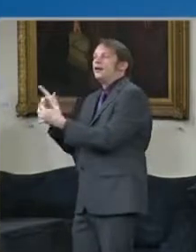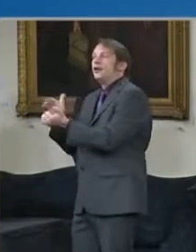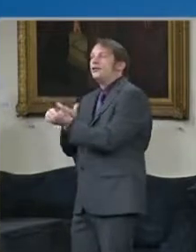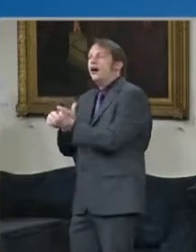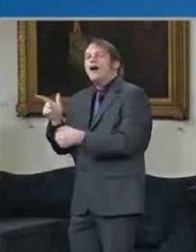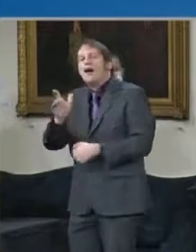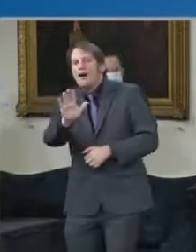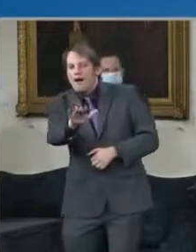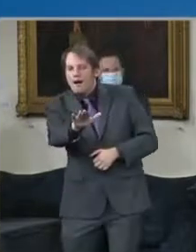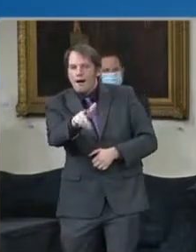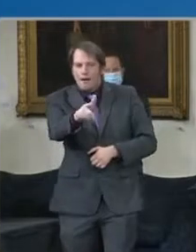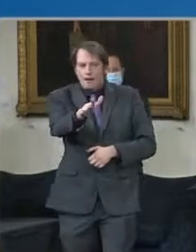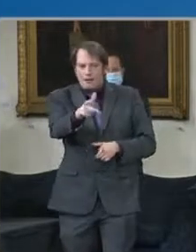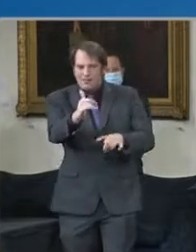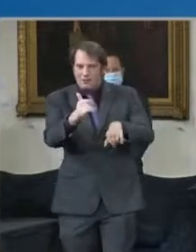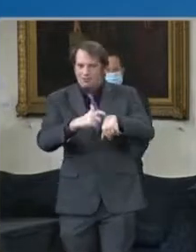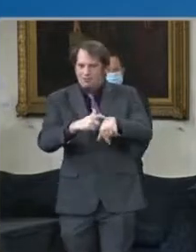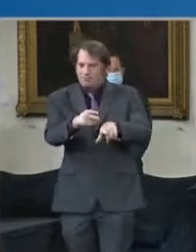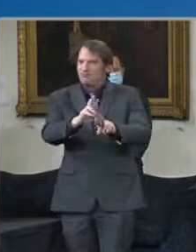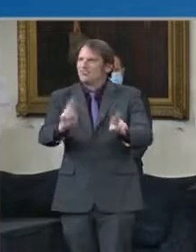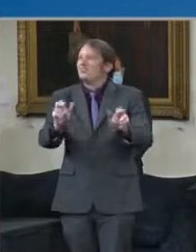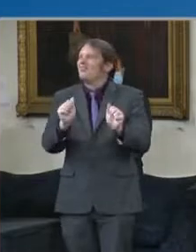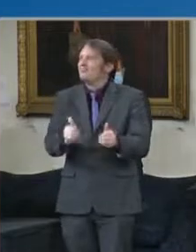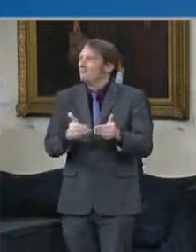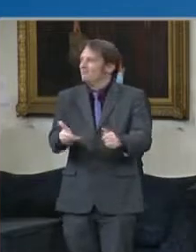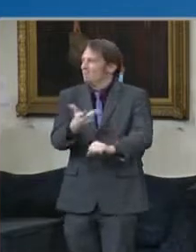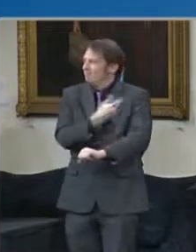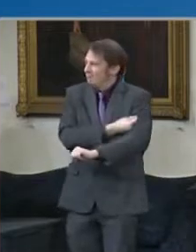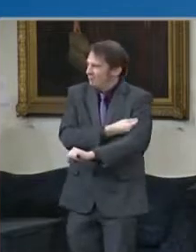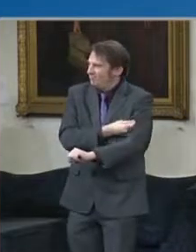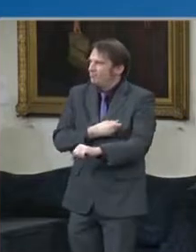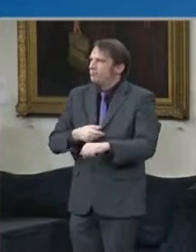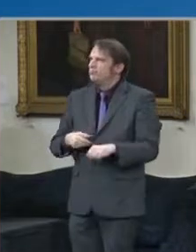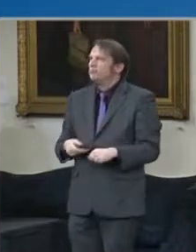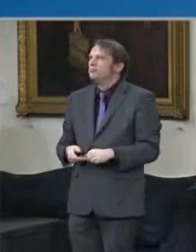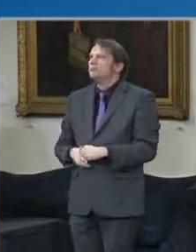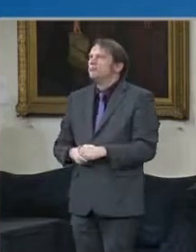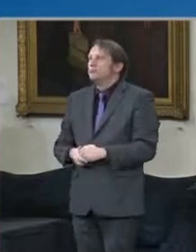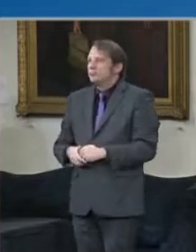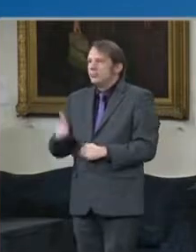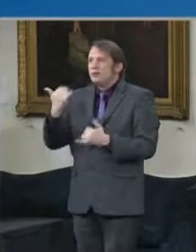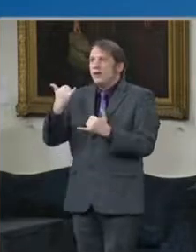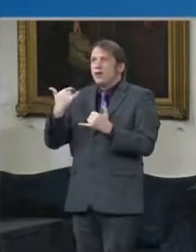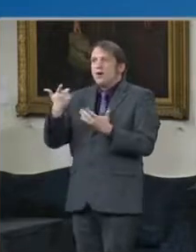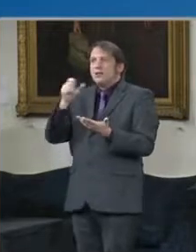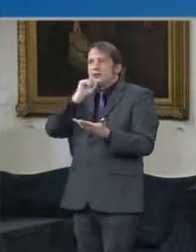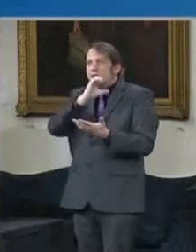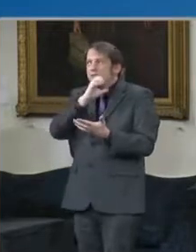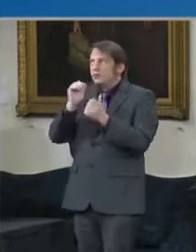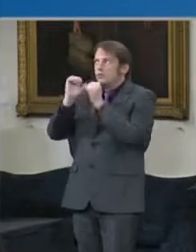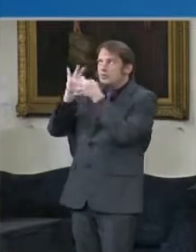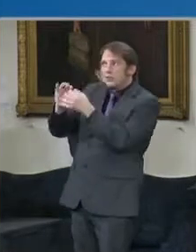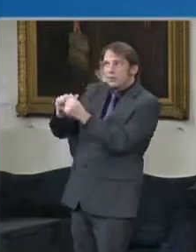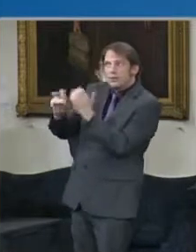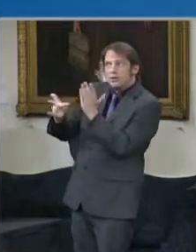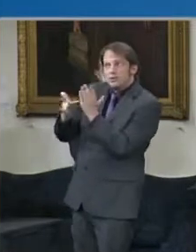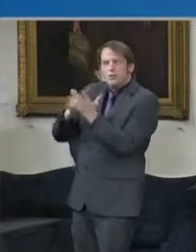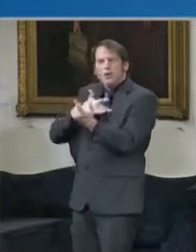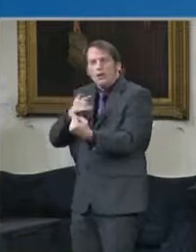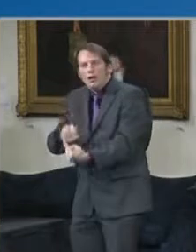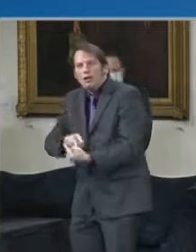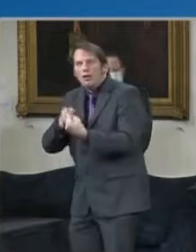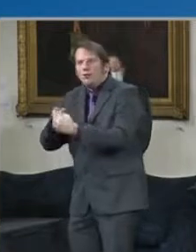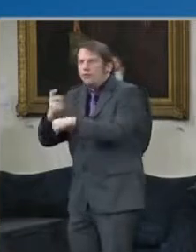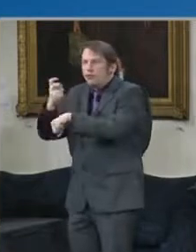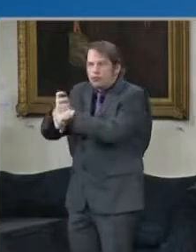technology and access barriers. Moreover, they are usually located in an accessible area or an area where that patient